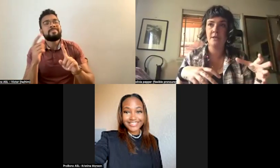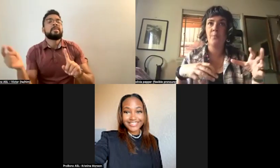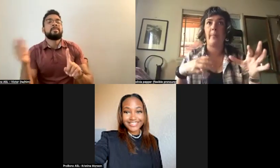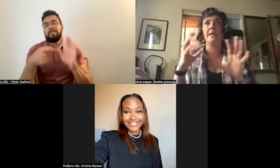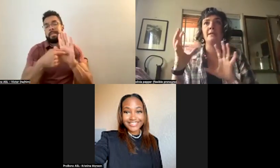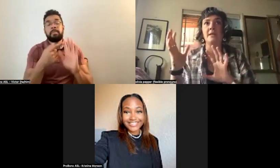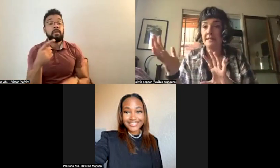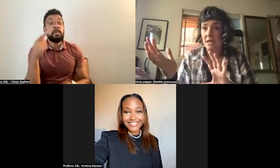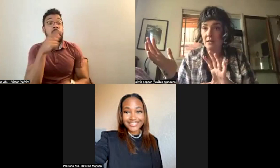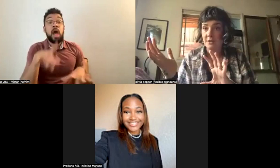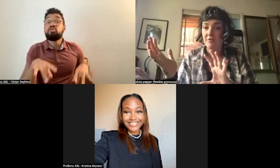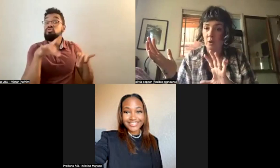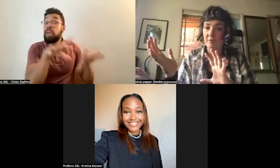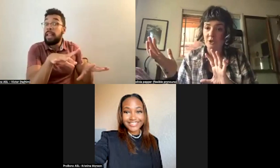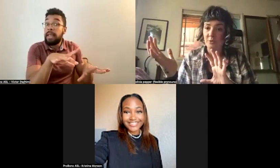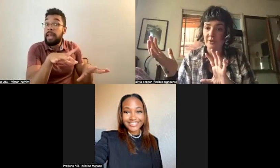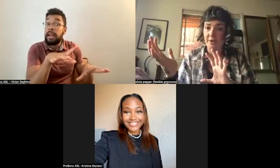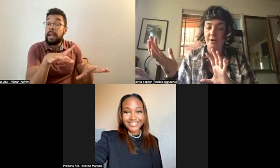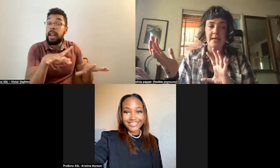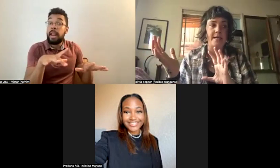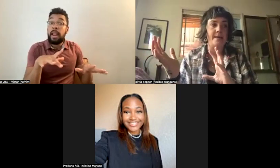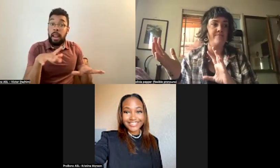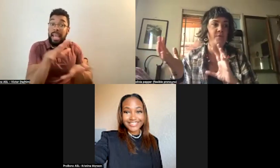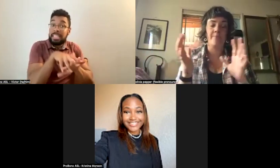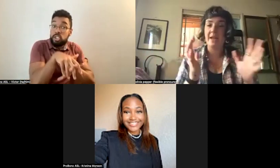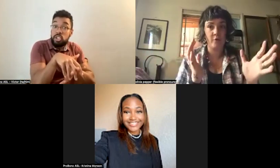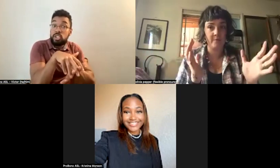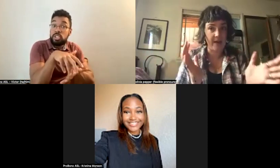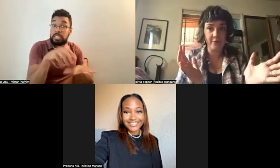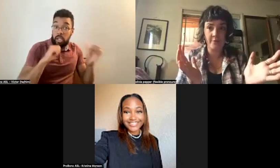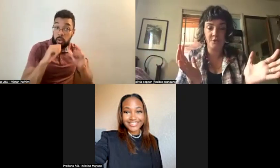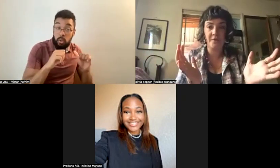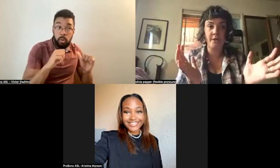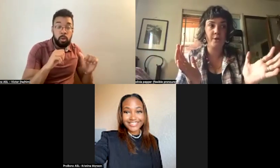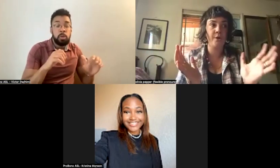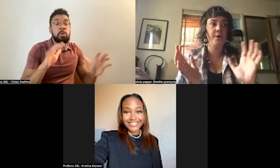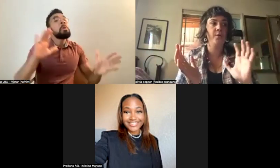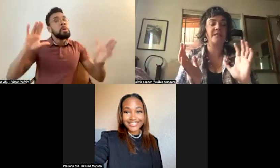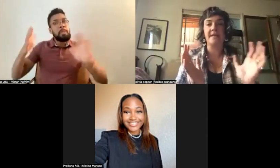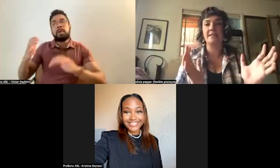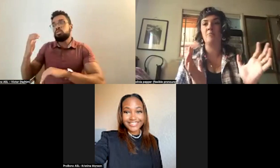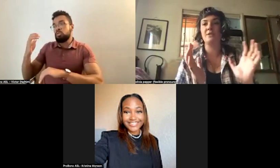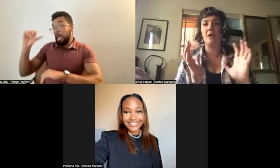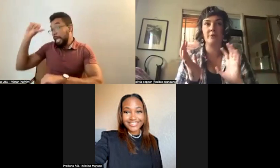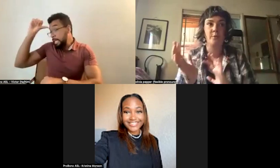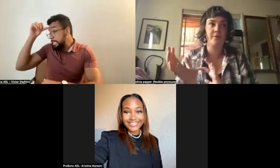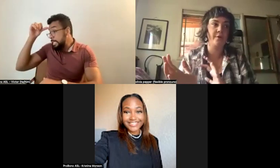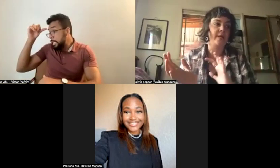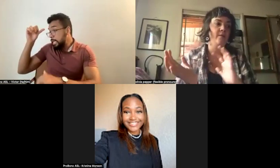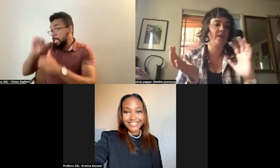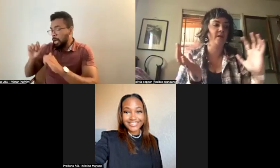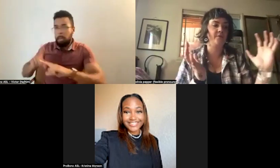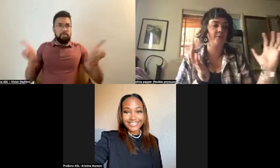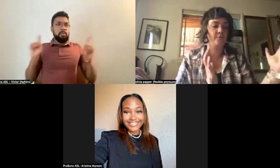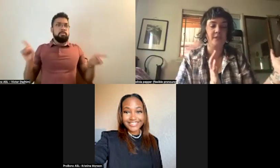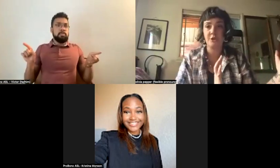In India, there's a form of ritual theater. There are many forms of African ritual theater. We see examples of ritual theater in